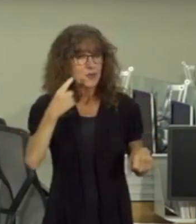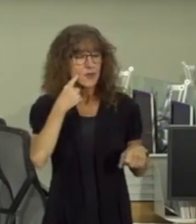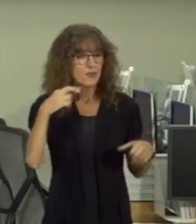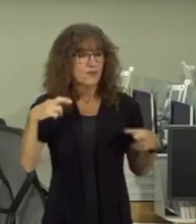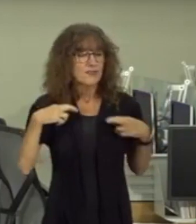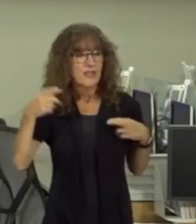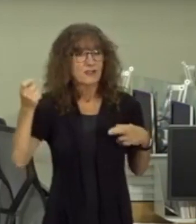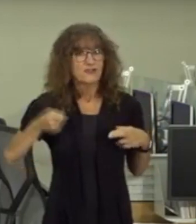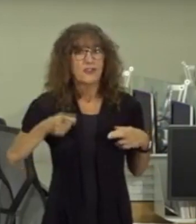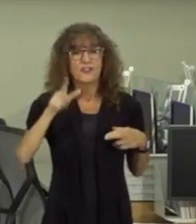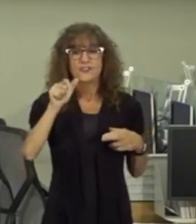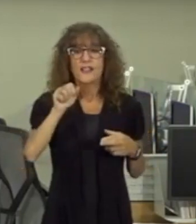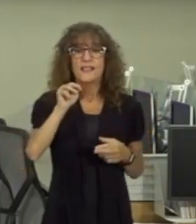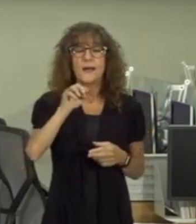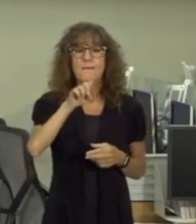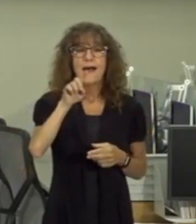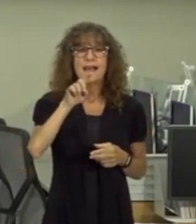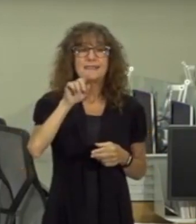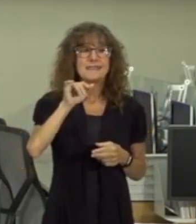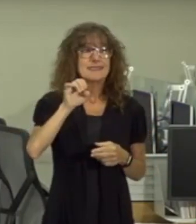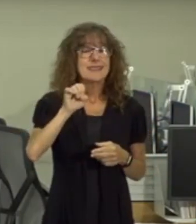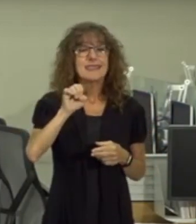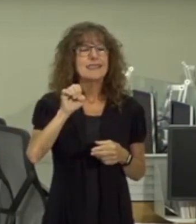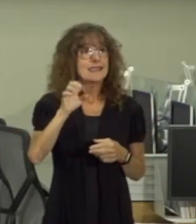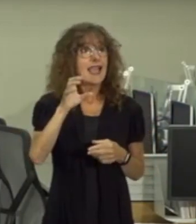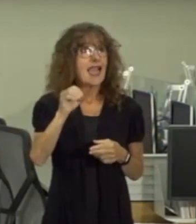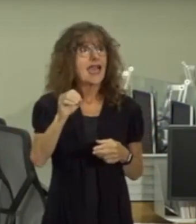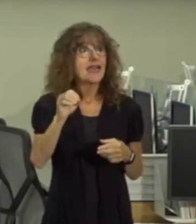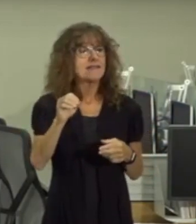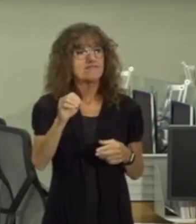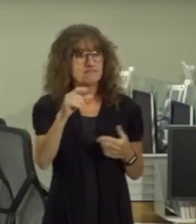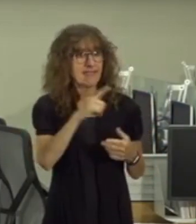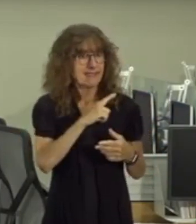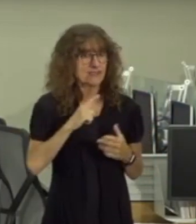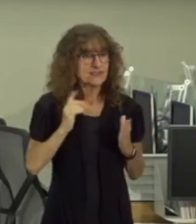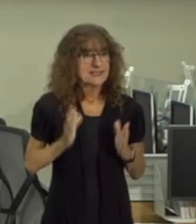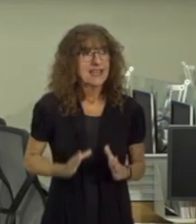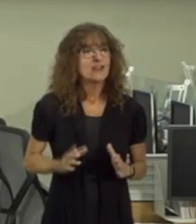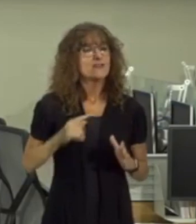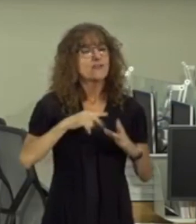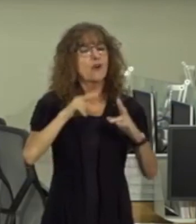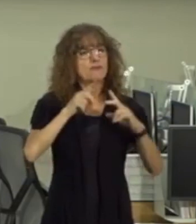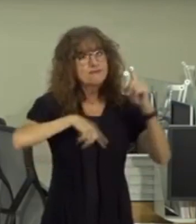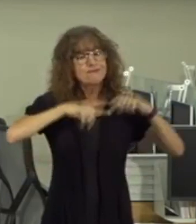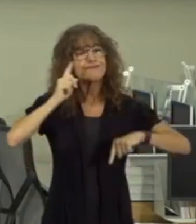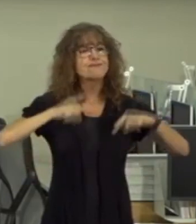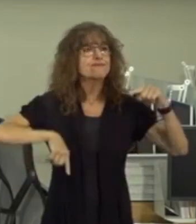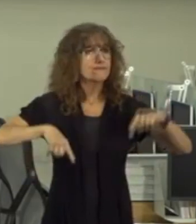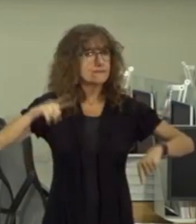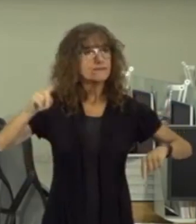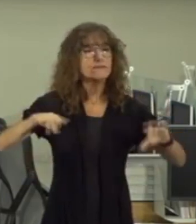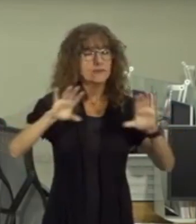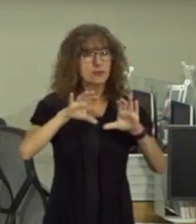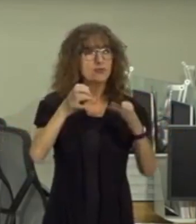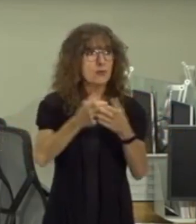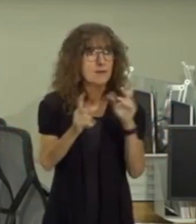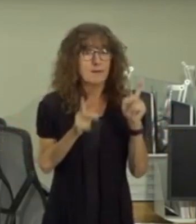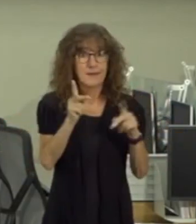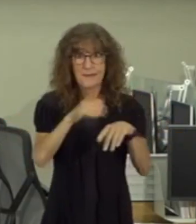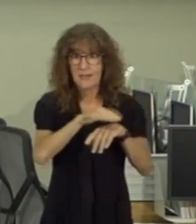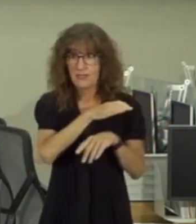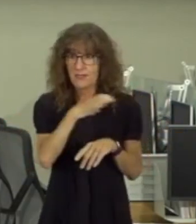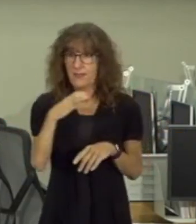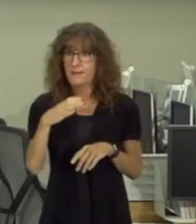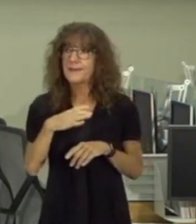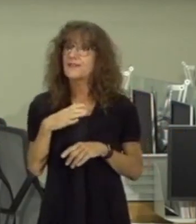retired judge lamazney we have a legislator on that particular uh commission so it is a very uh diverse group of individuals who